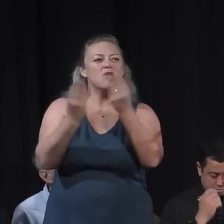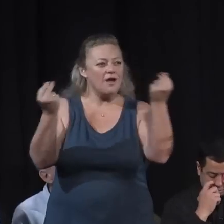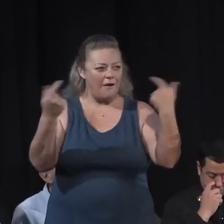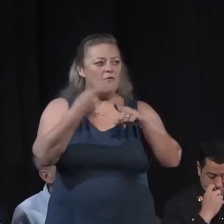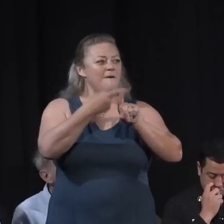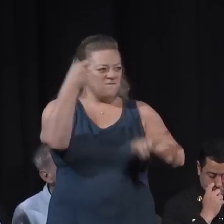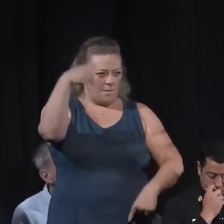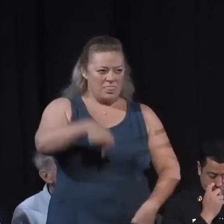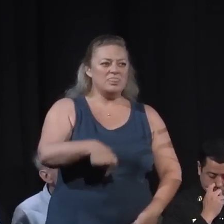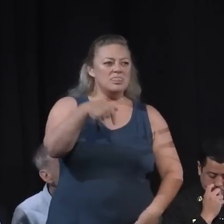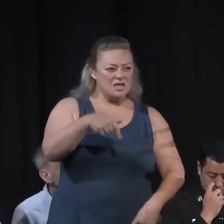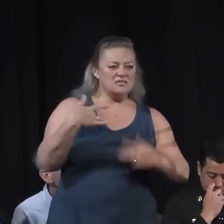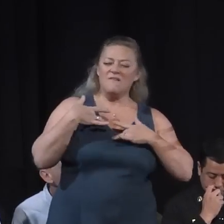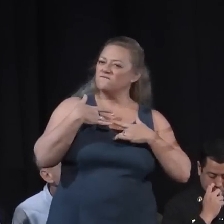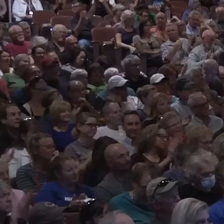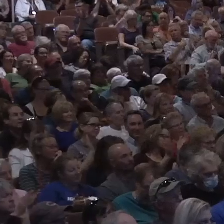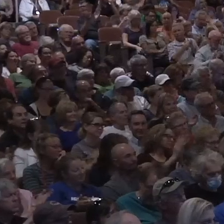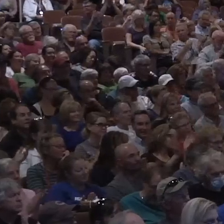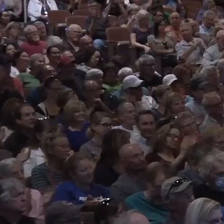horrific event.